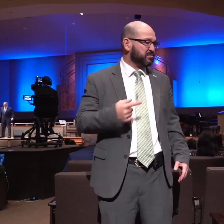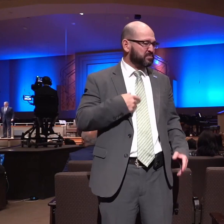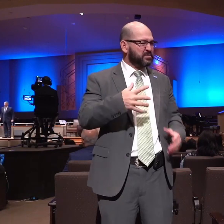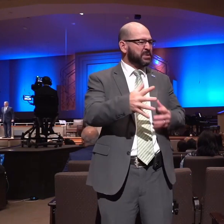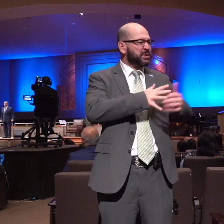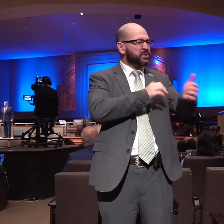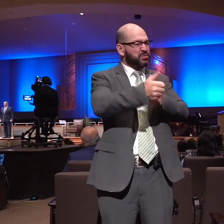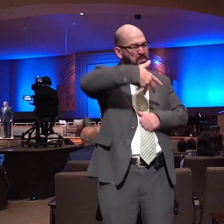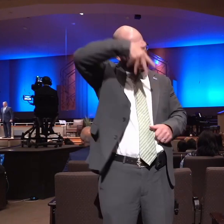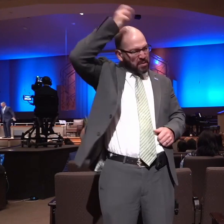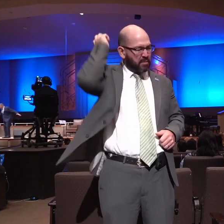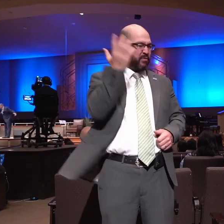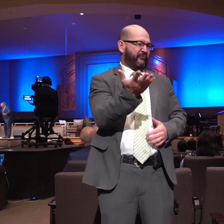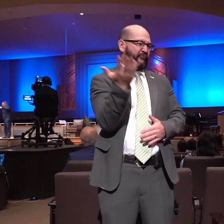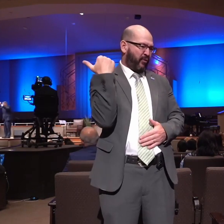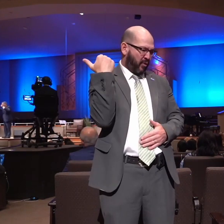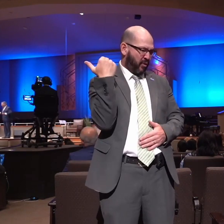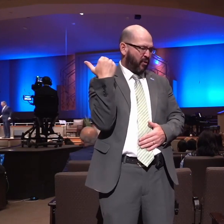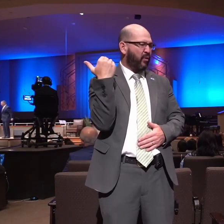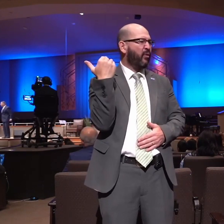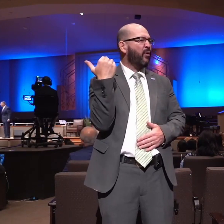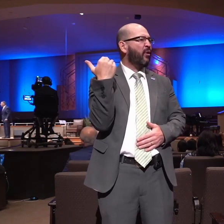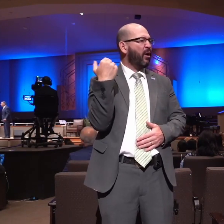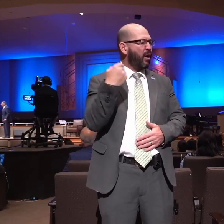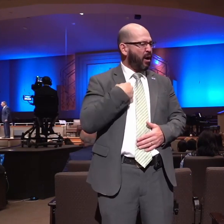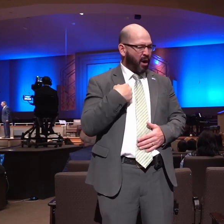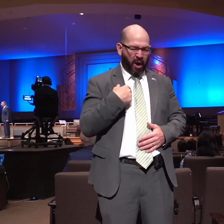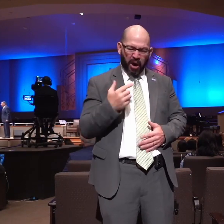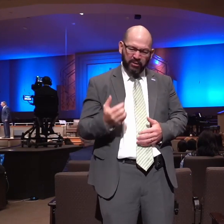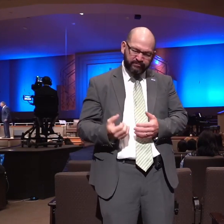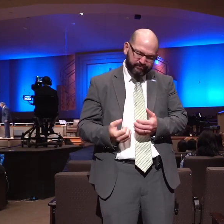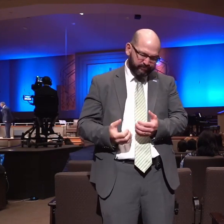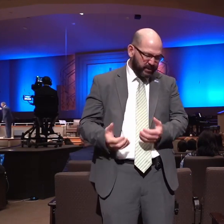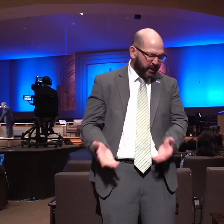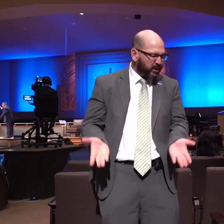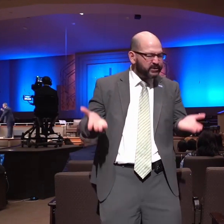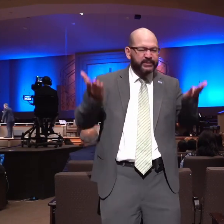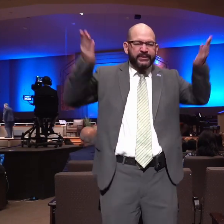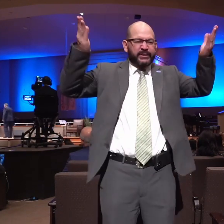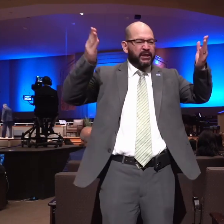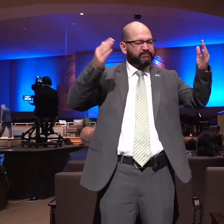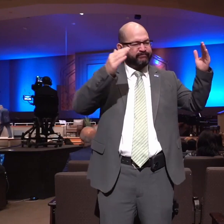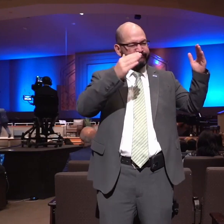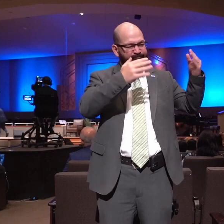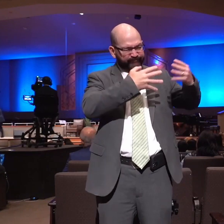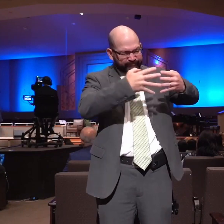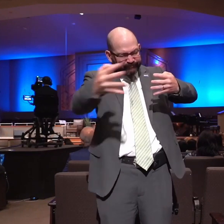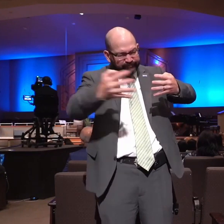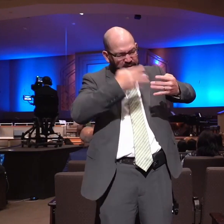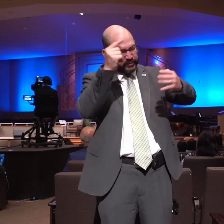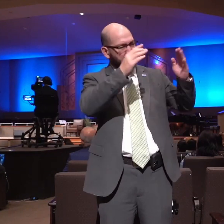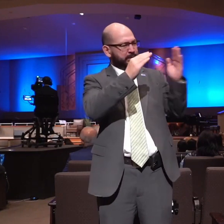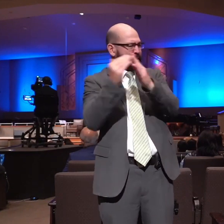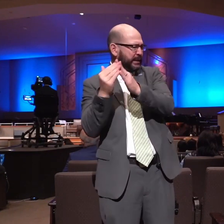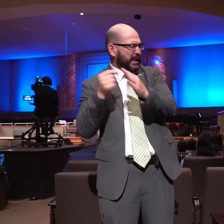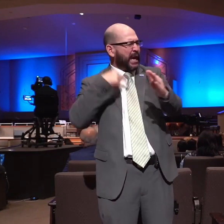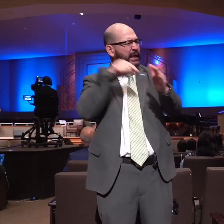half i've walked away with the gates of the city i've killed a thousand men with a with a jawbone of an ass i can i can handle